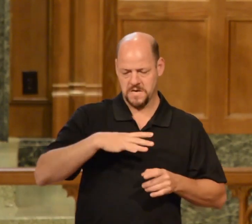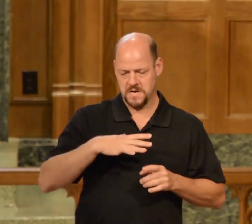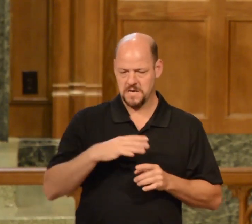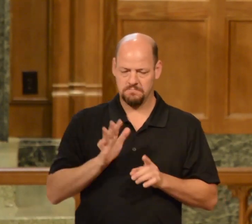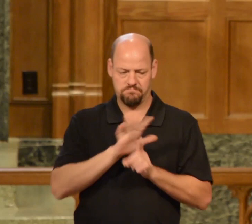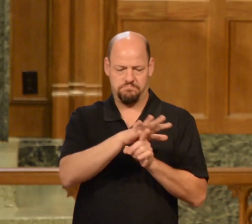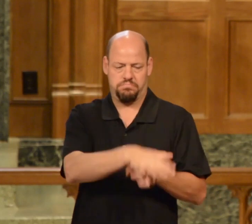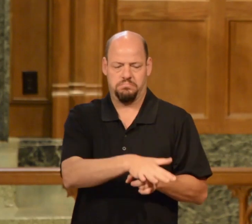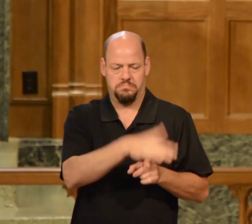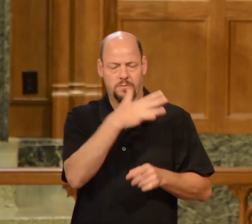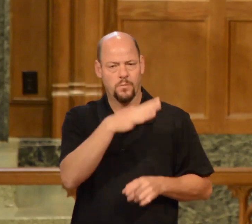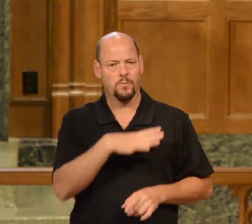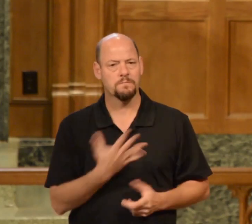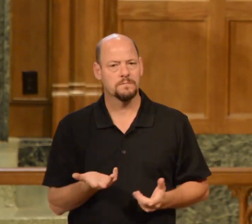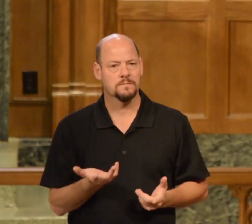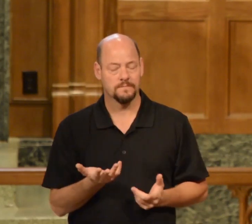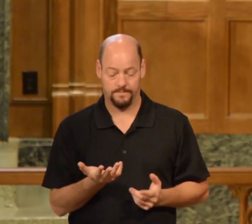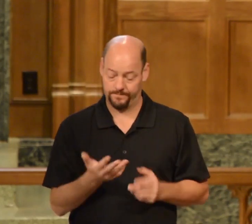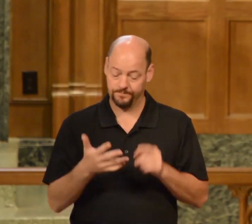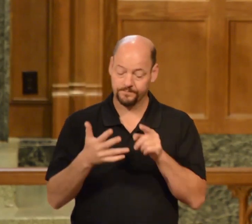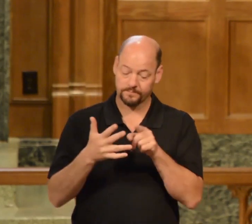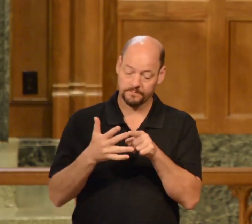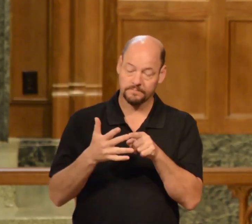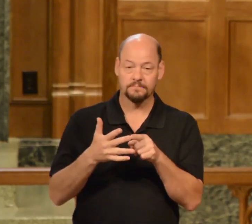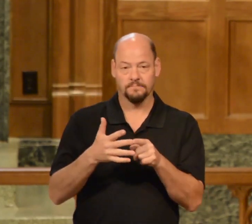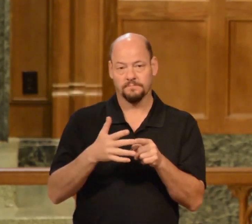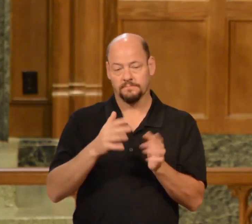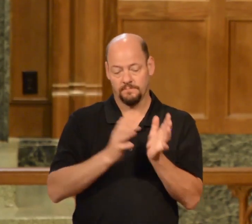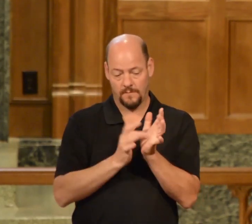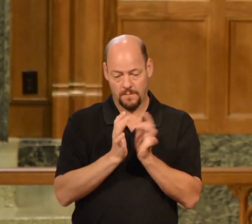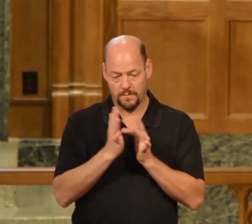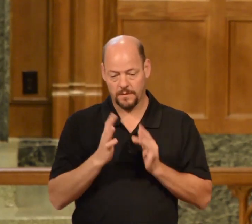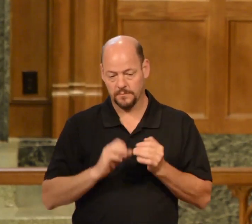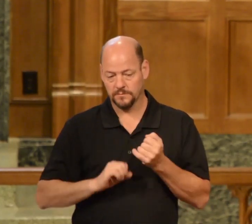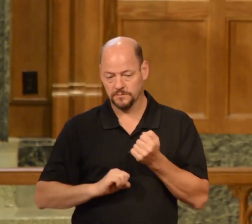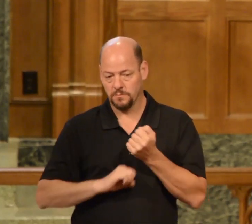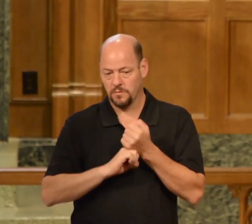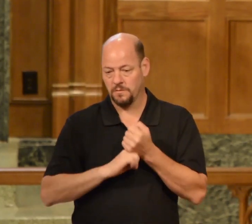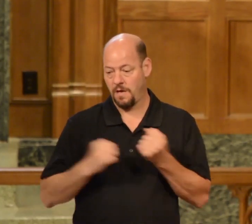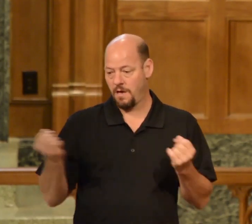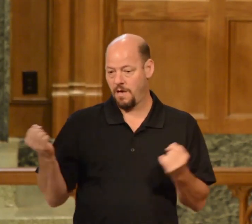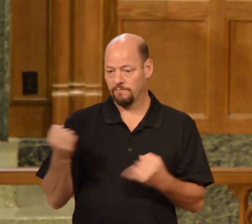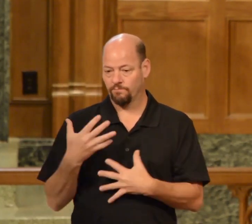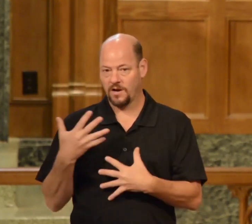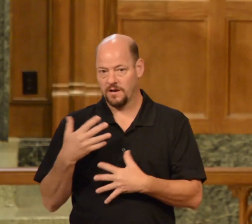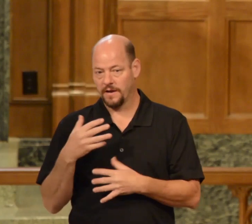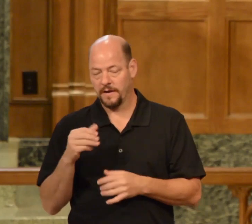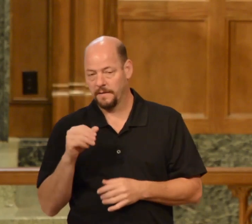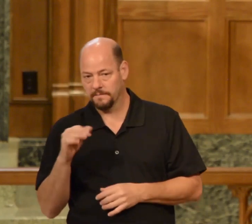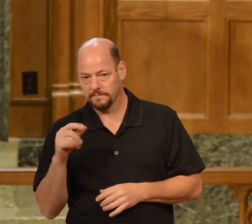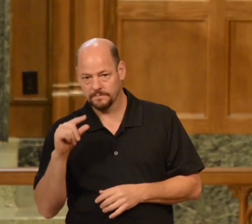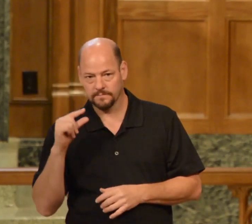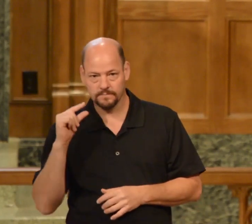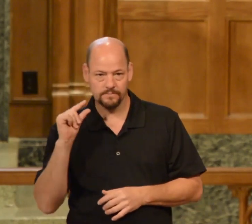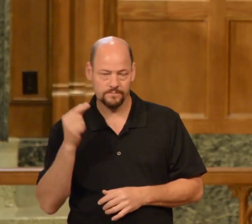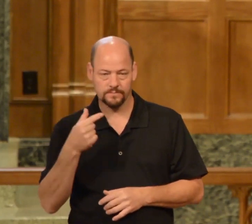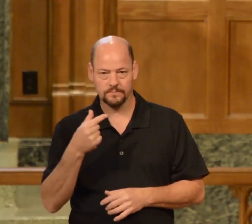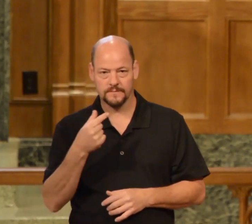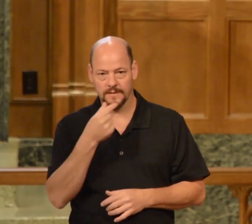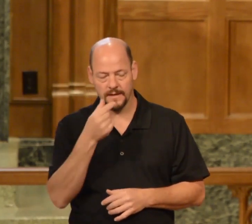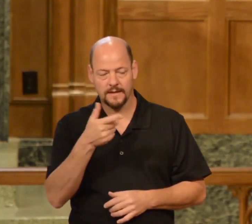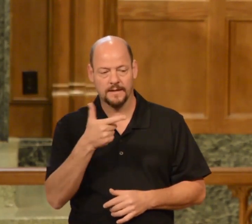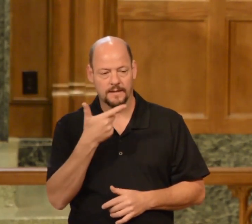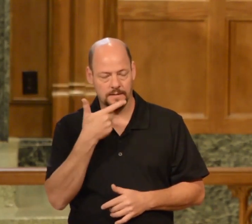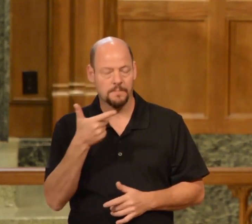women the Bible supports homophobia the Bible is